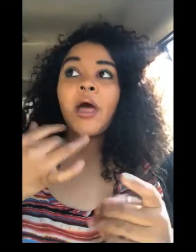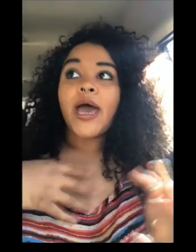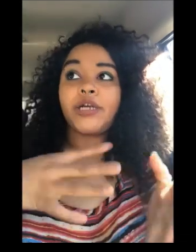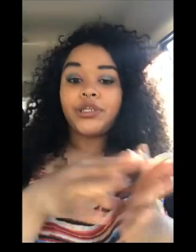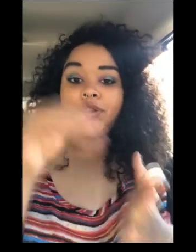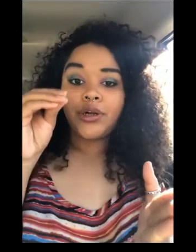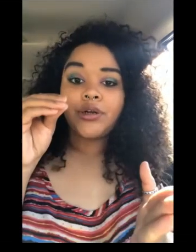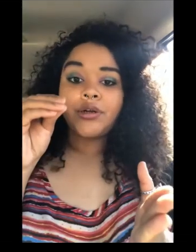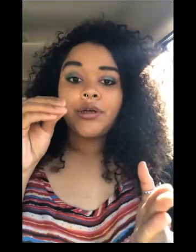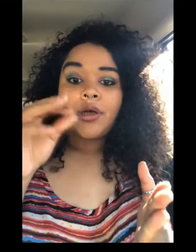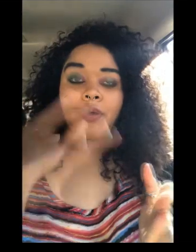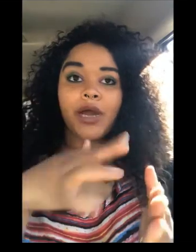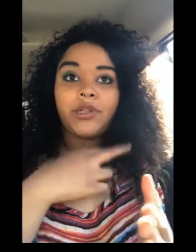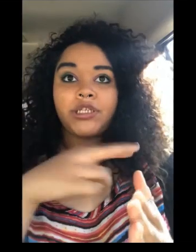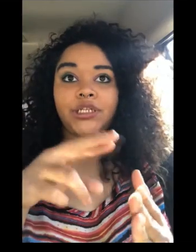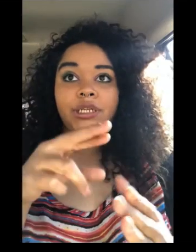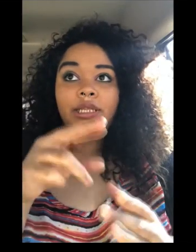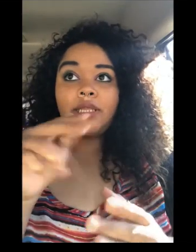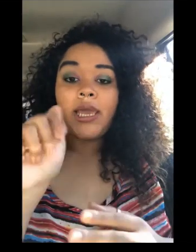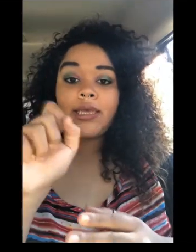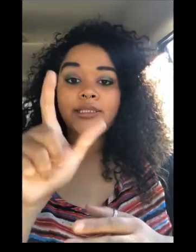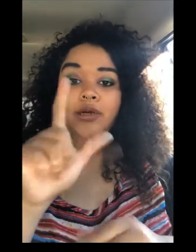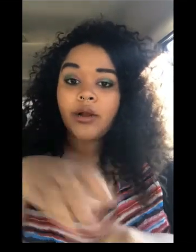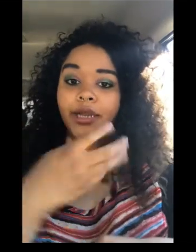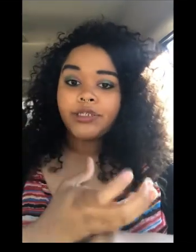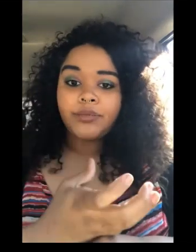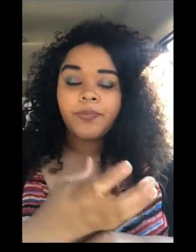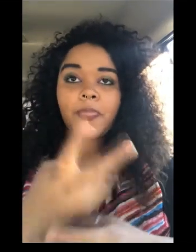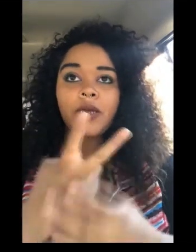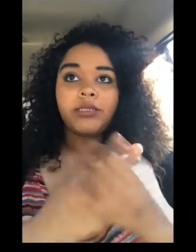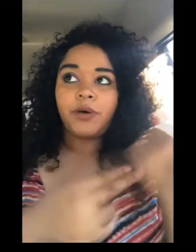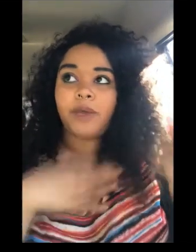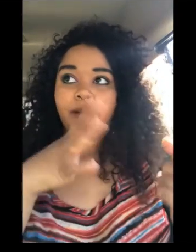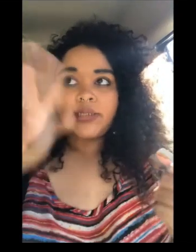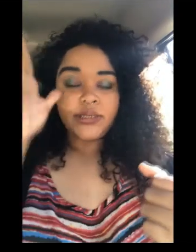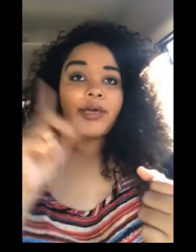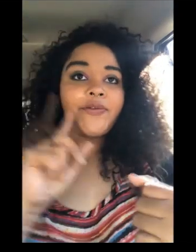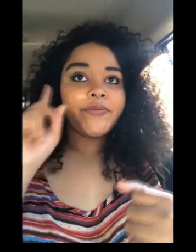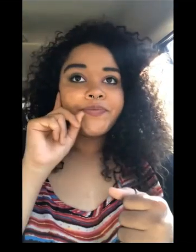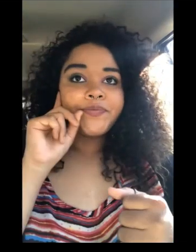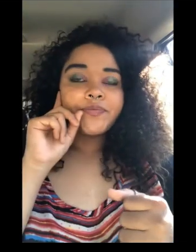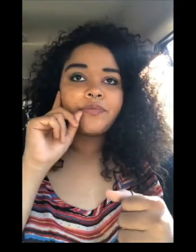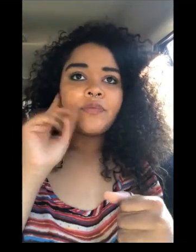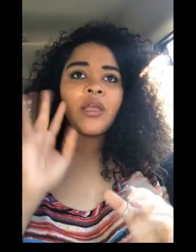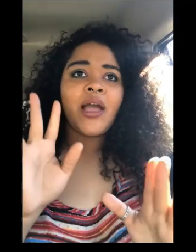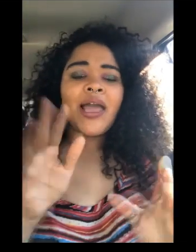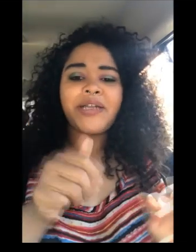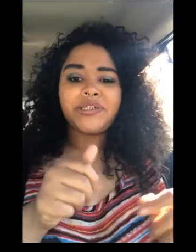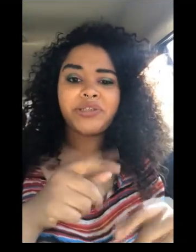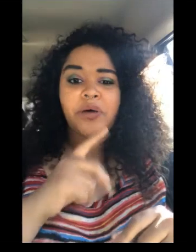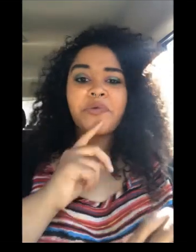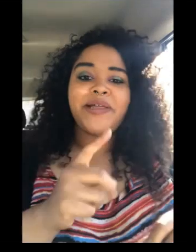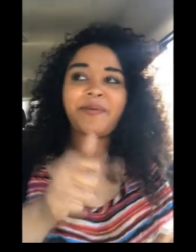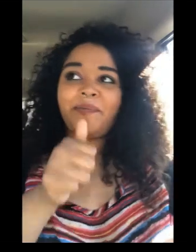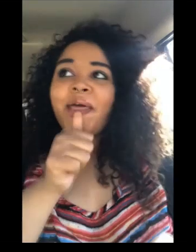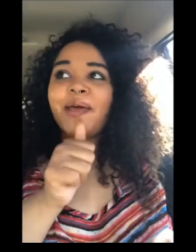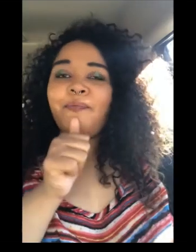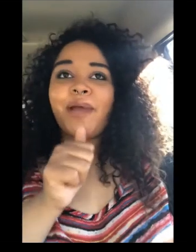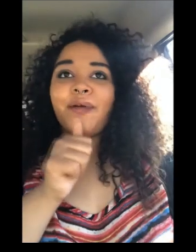i actually learned my religion in the asl congregation because both my parents are deaf and just really bear